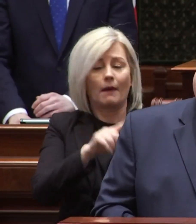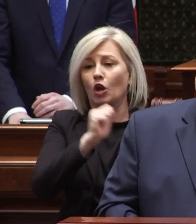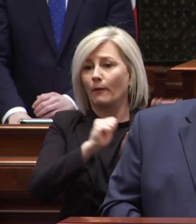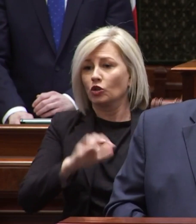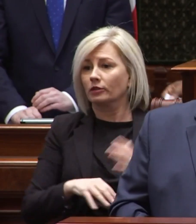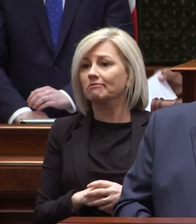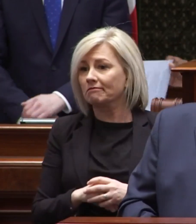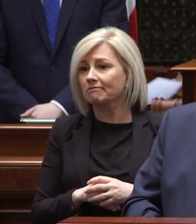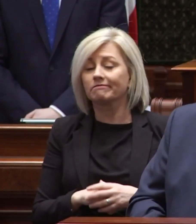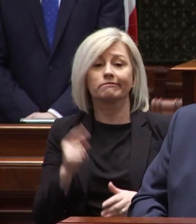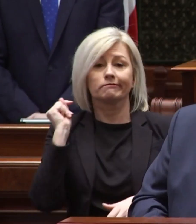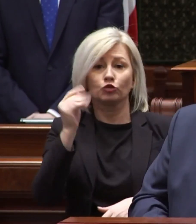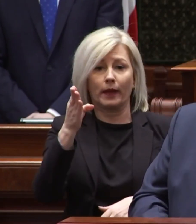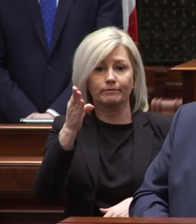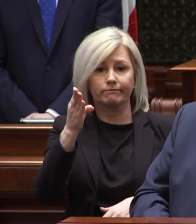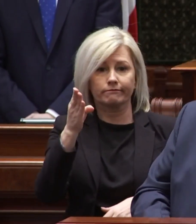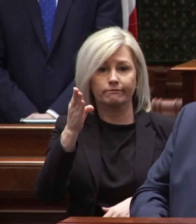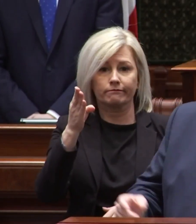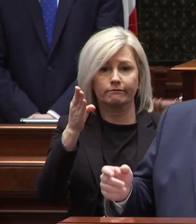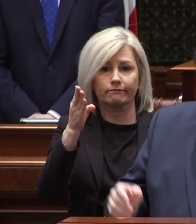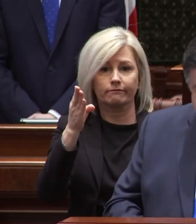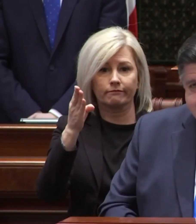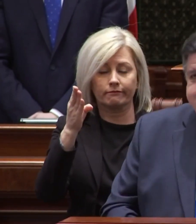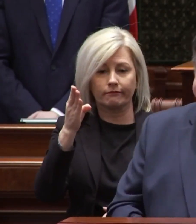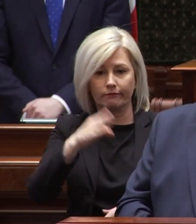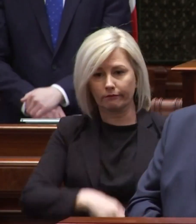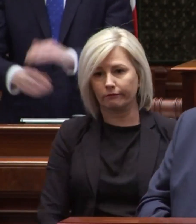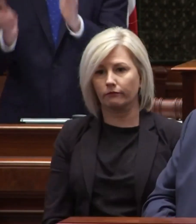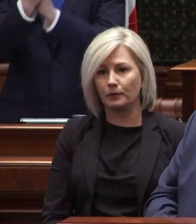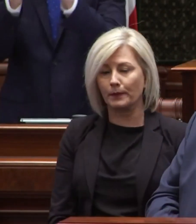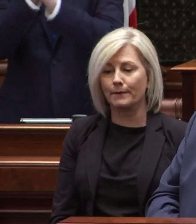abortion well too bad there are women in